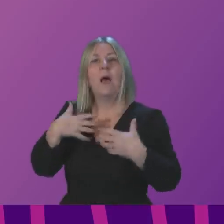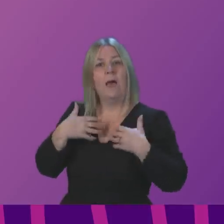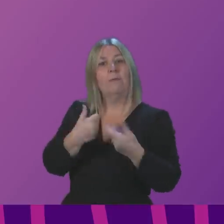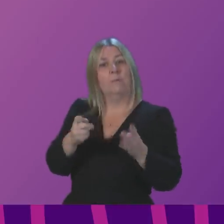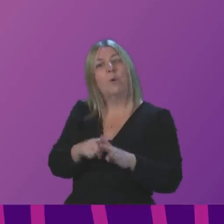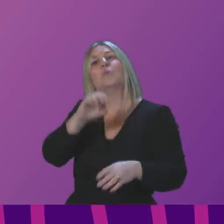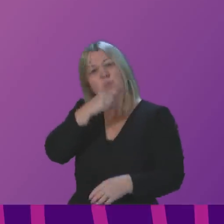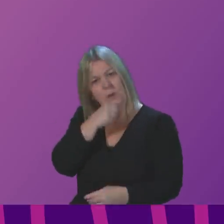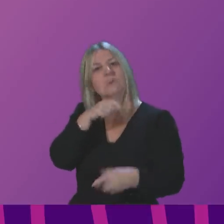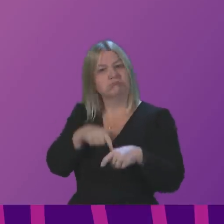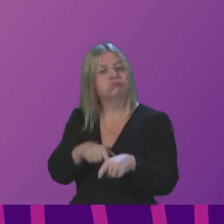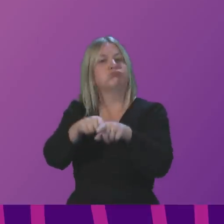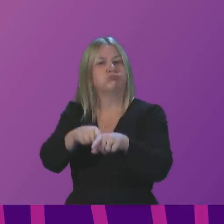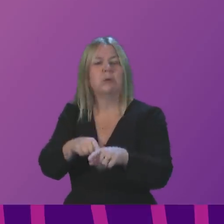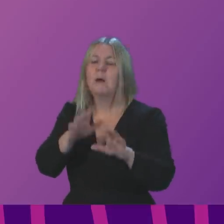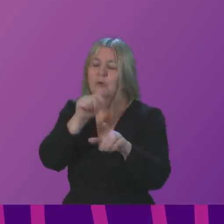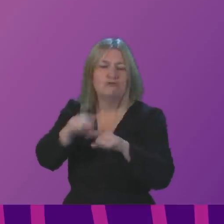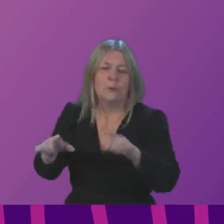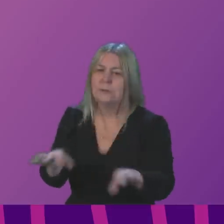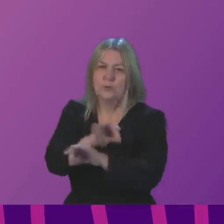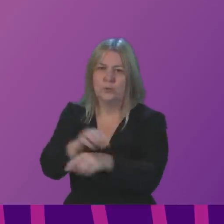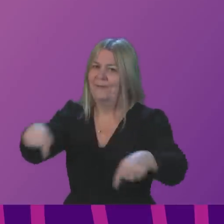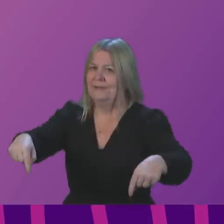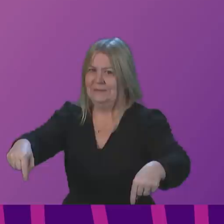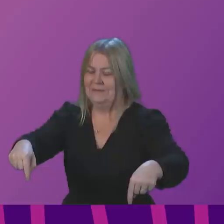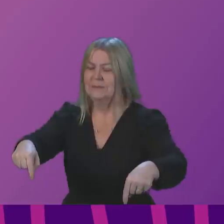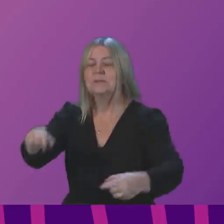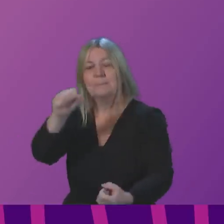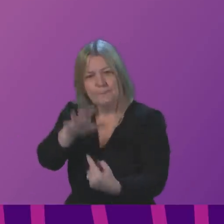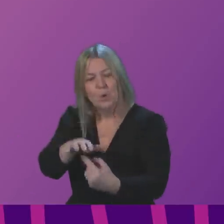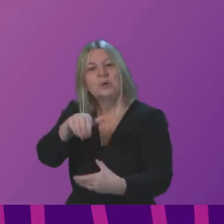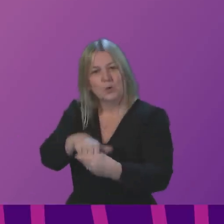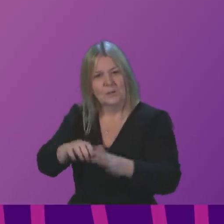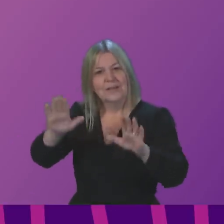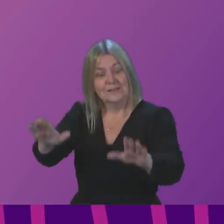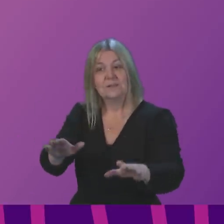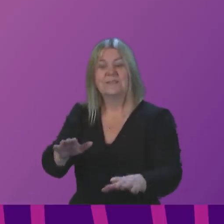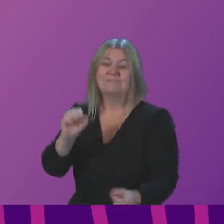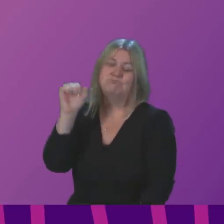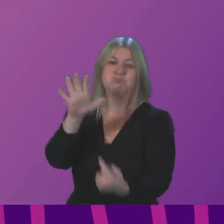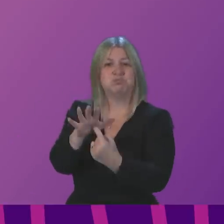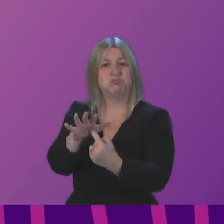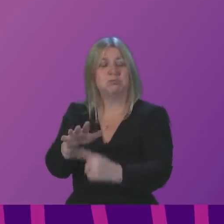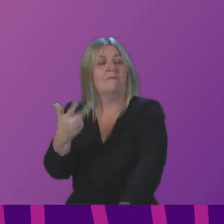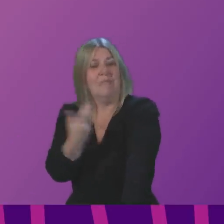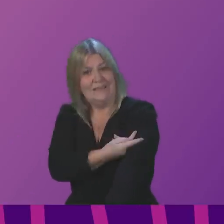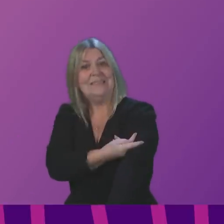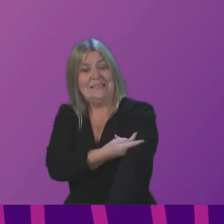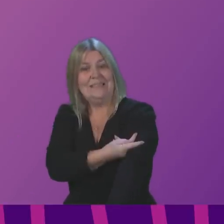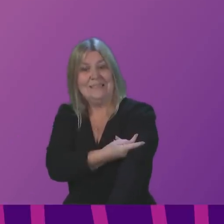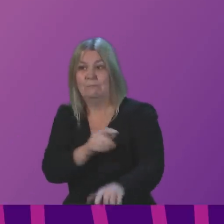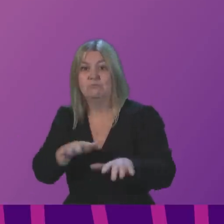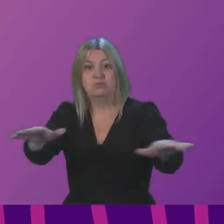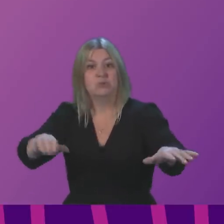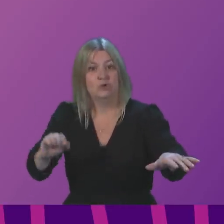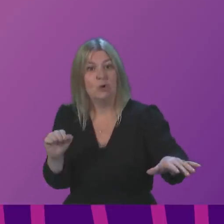to make an excuse around this, but it is an important point of context. Vaccination, vital, the most vital thing we are doing right now, is a